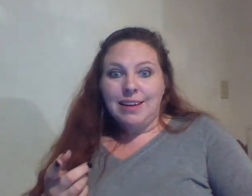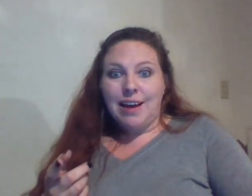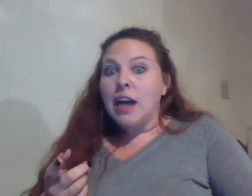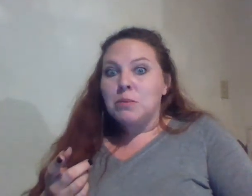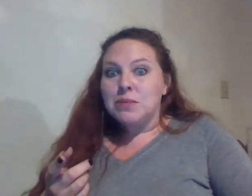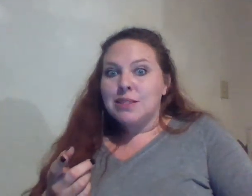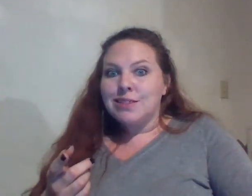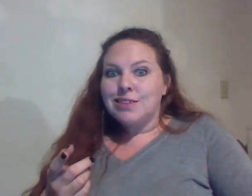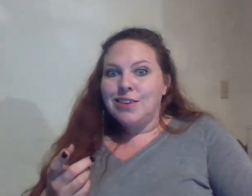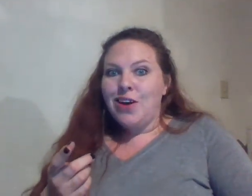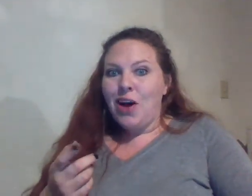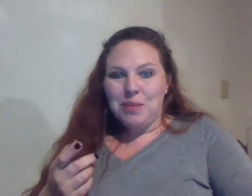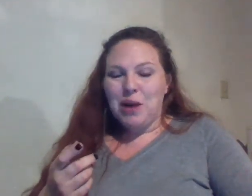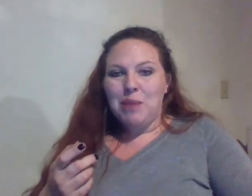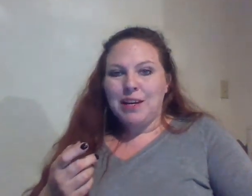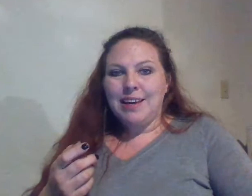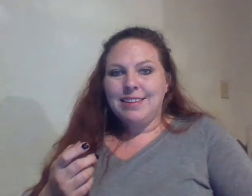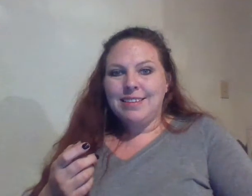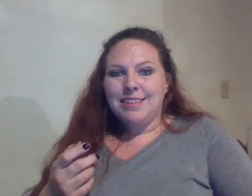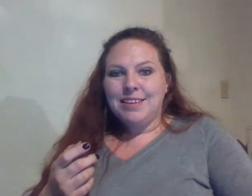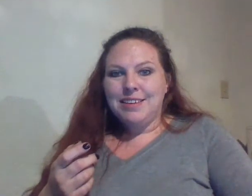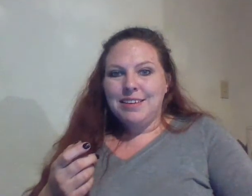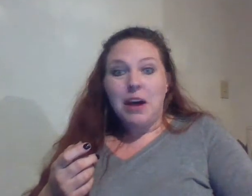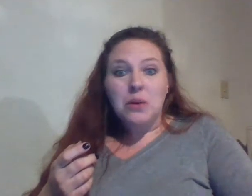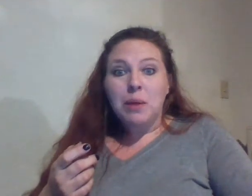items on the property not equipment